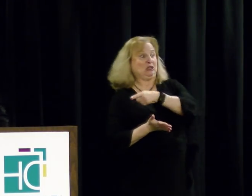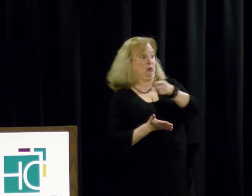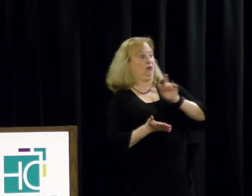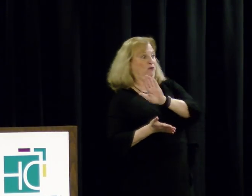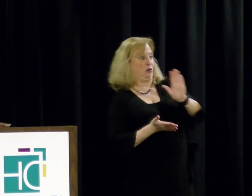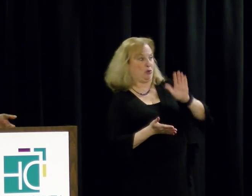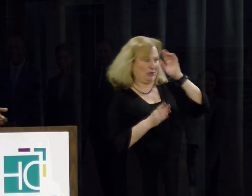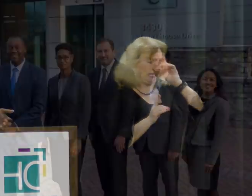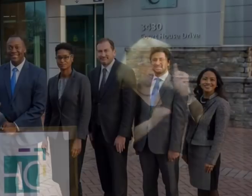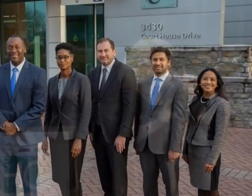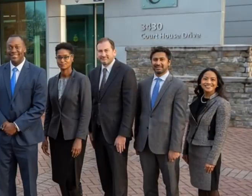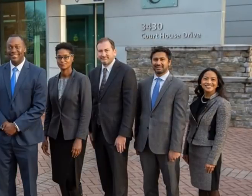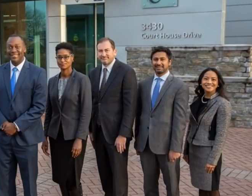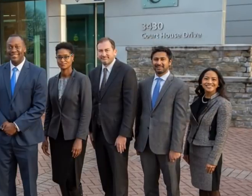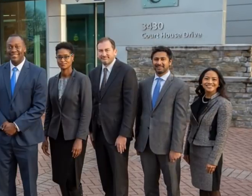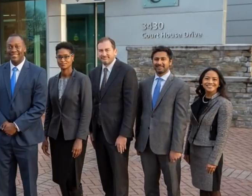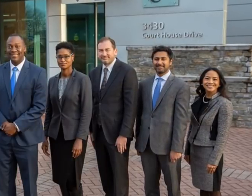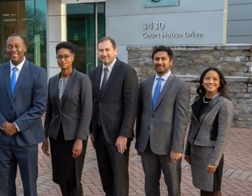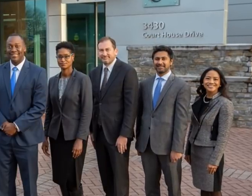your dedication.